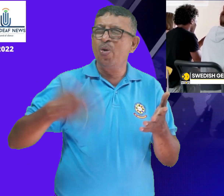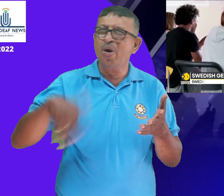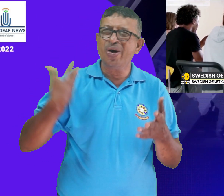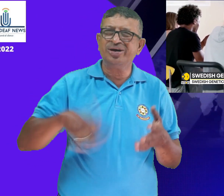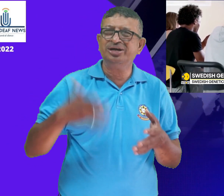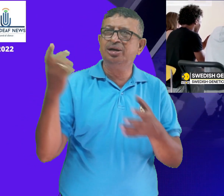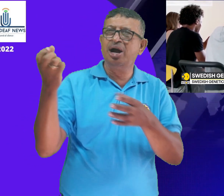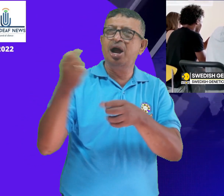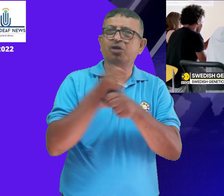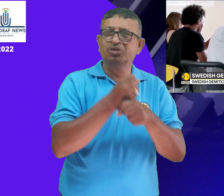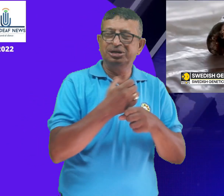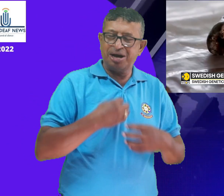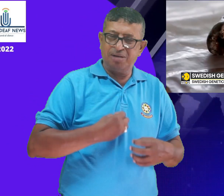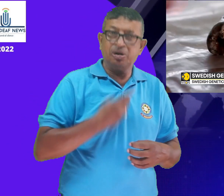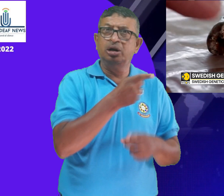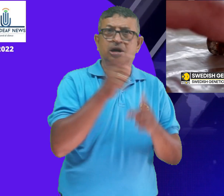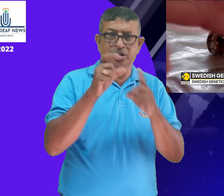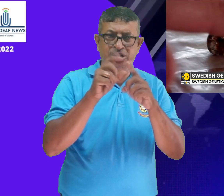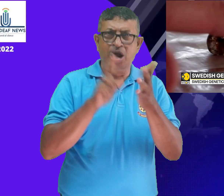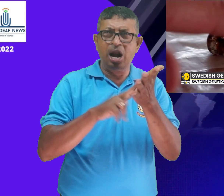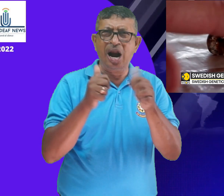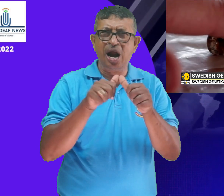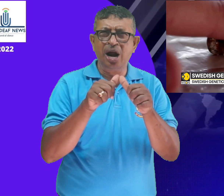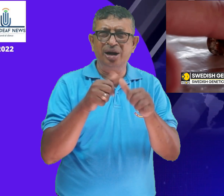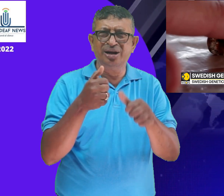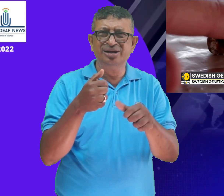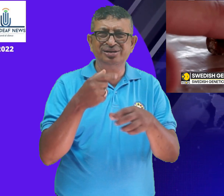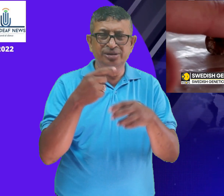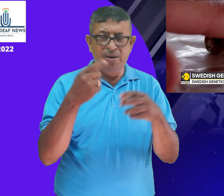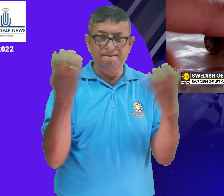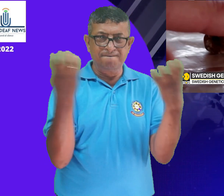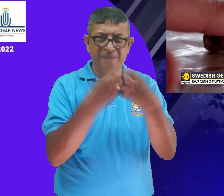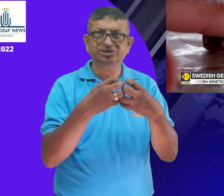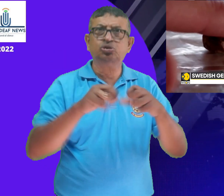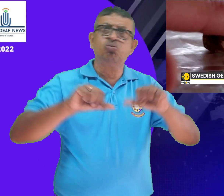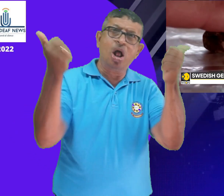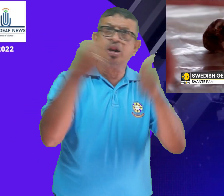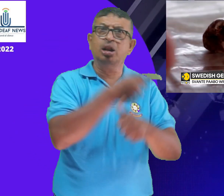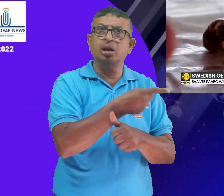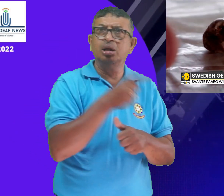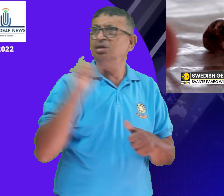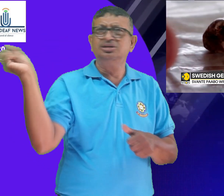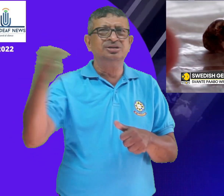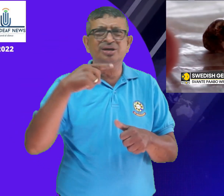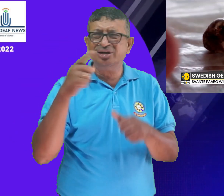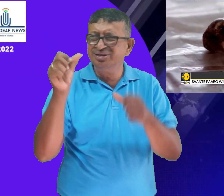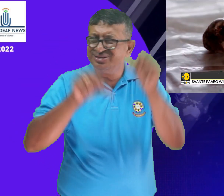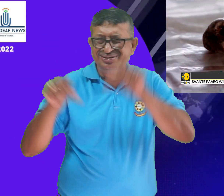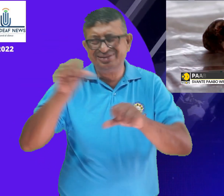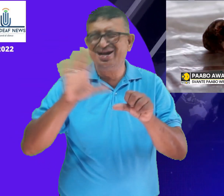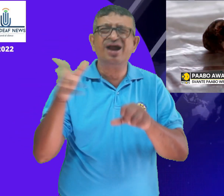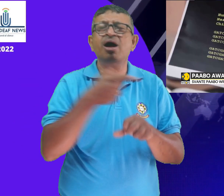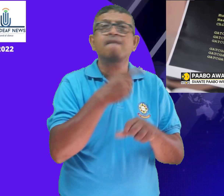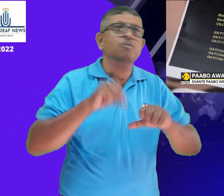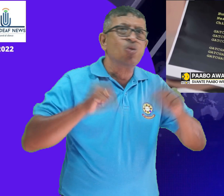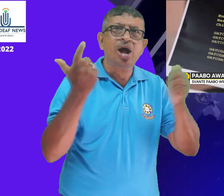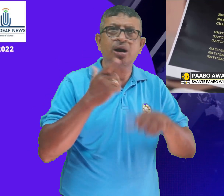of people today. The prize is among the most prestigious in the scientific world. It's awarded by the Nobel Assembly of Sweden's